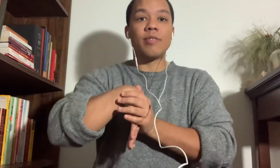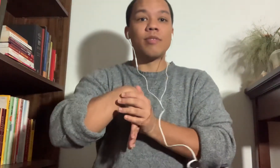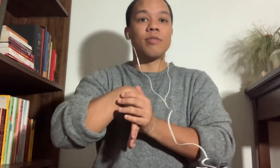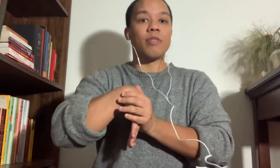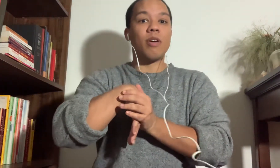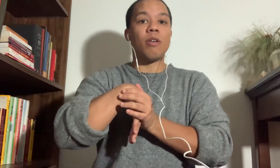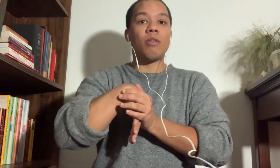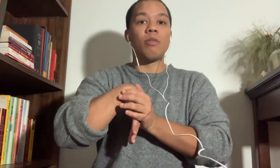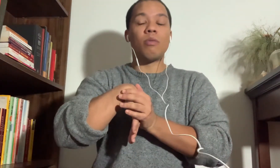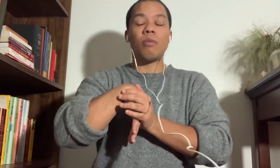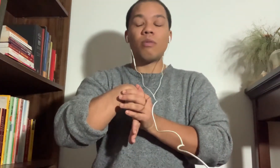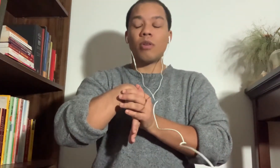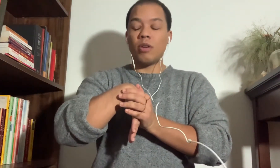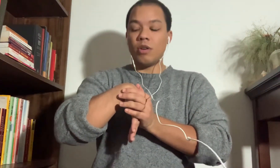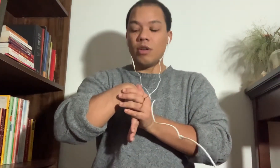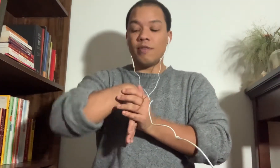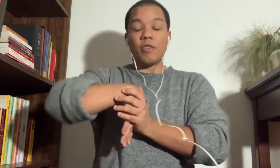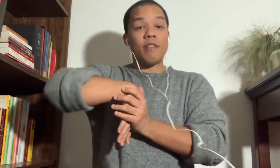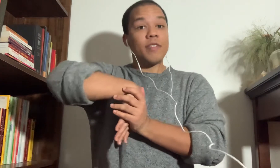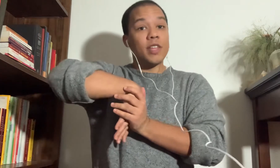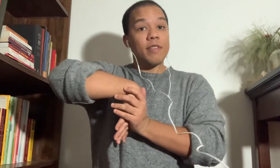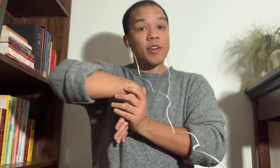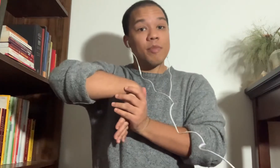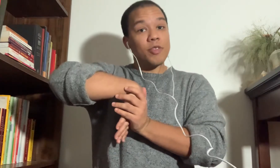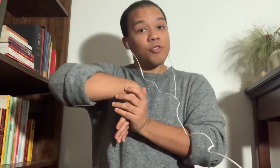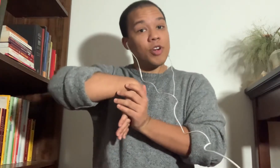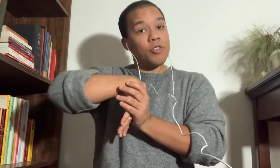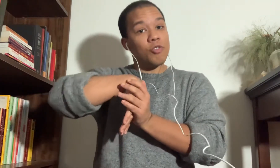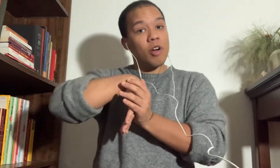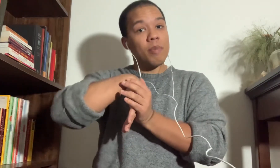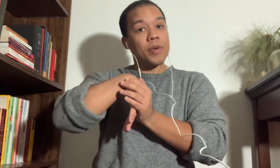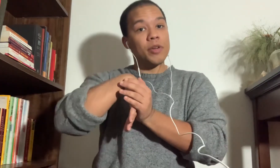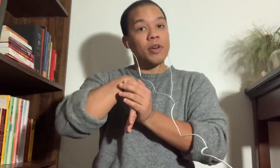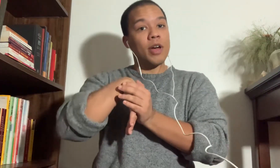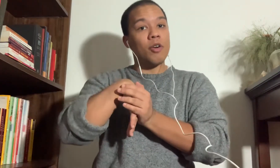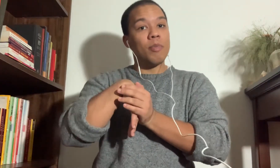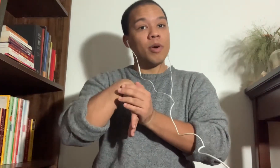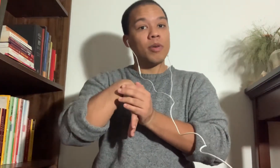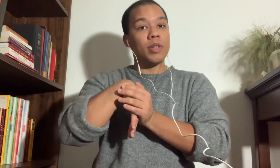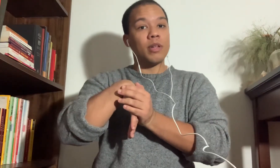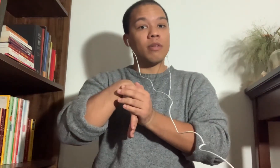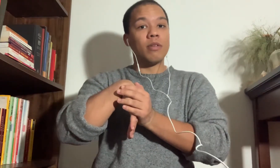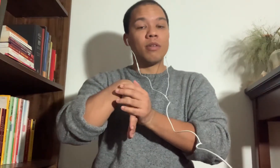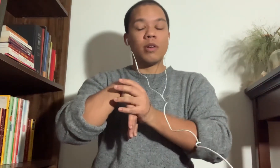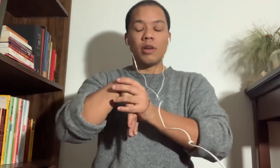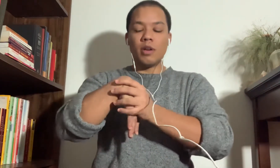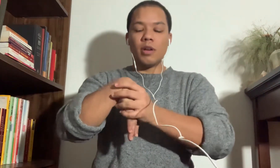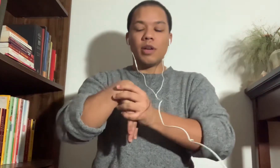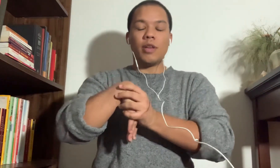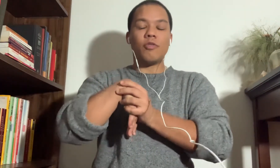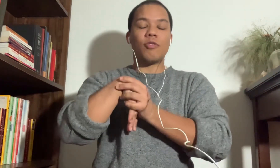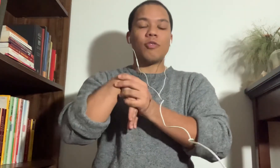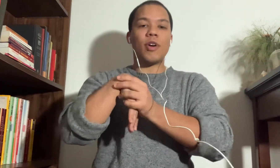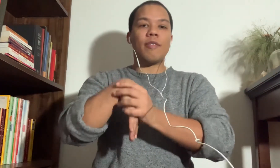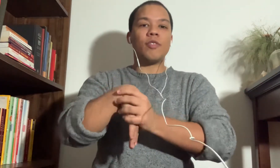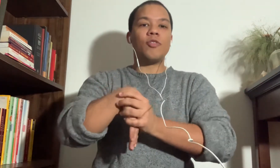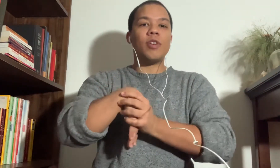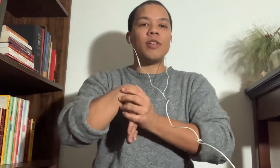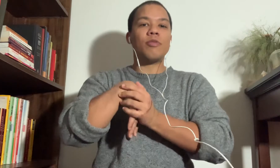and slow. If you're not feeling it very much, try dropping your elbow a little. And just have a gentle